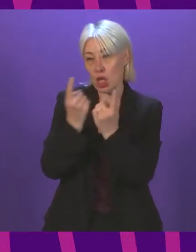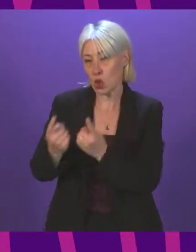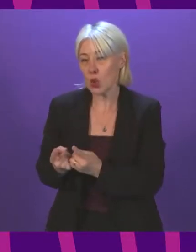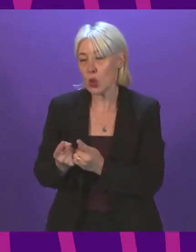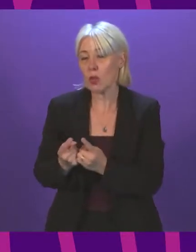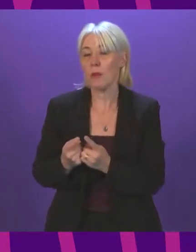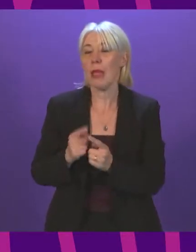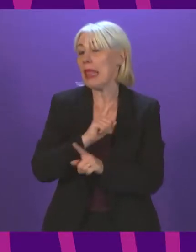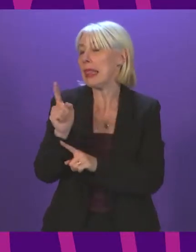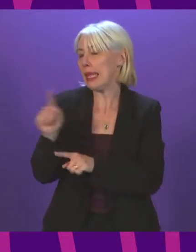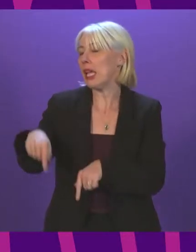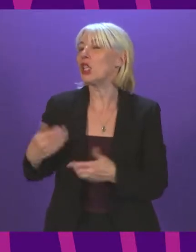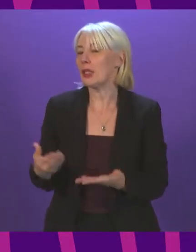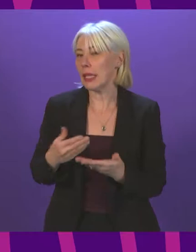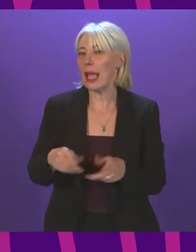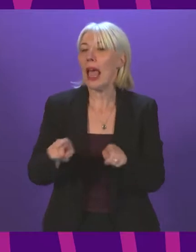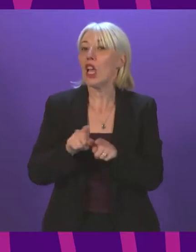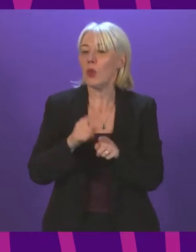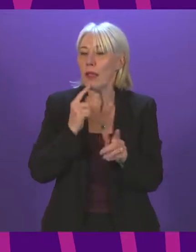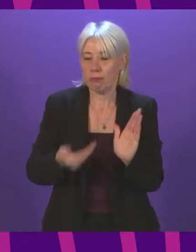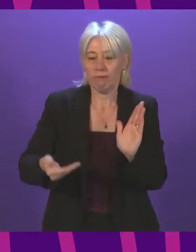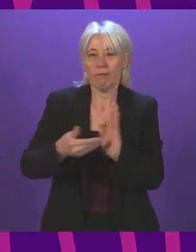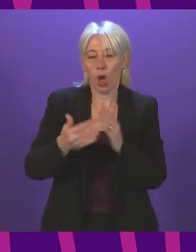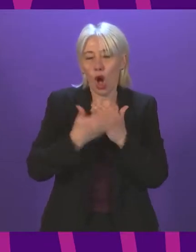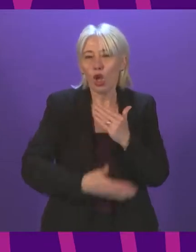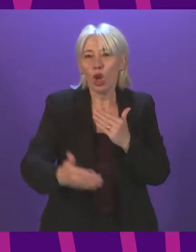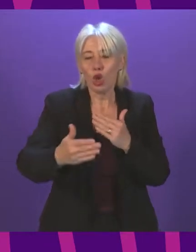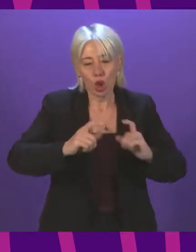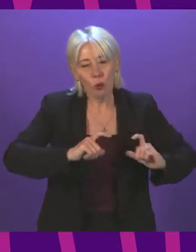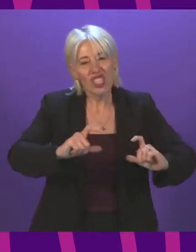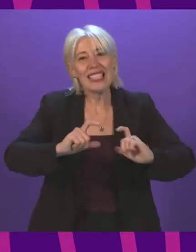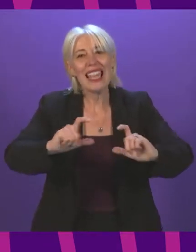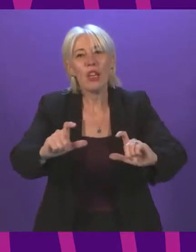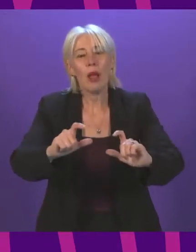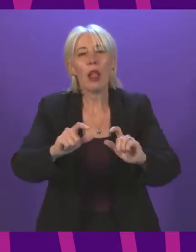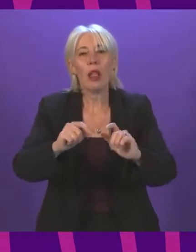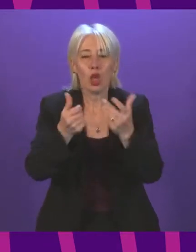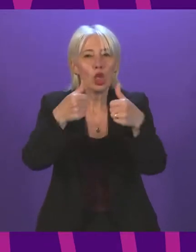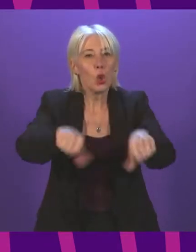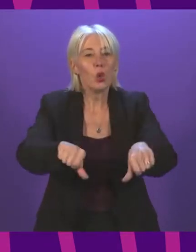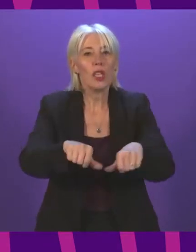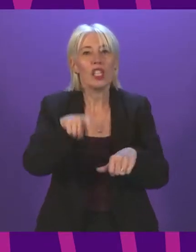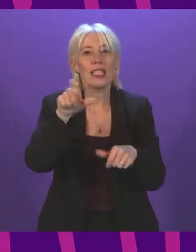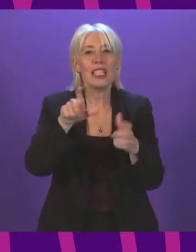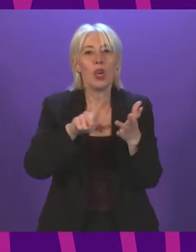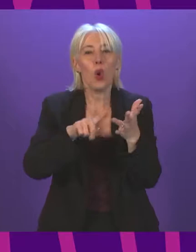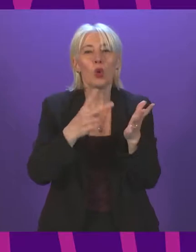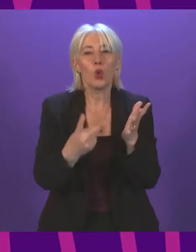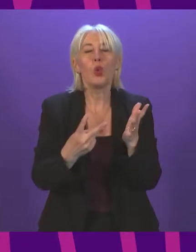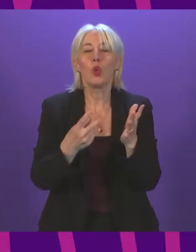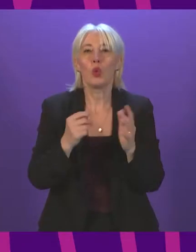given the latest issues that we are facing, we will add a long-term and sustainable solution of CO2 supply to that list of issues that we will be